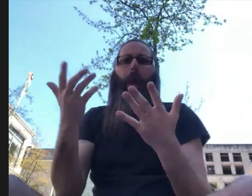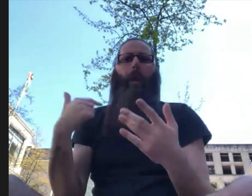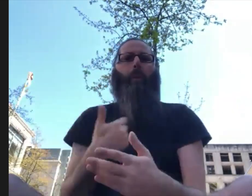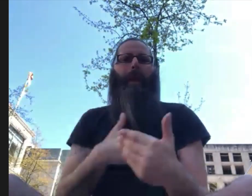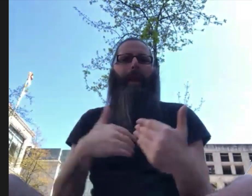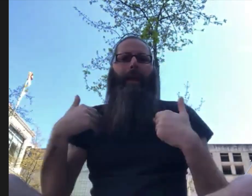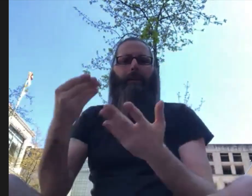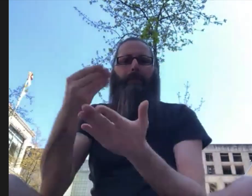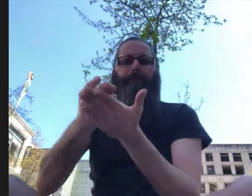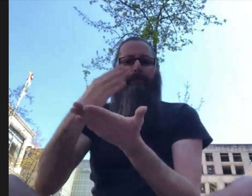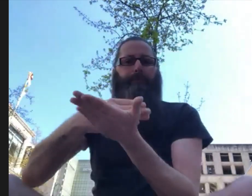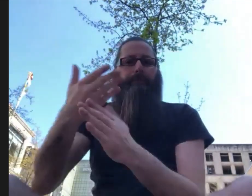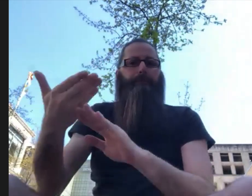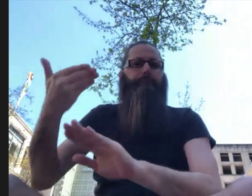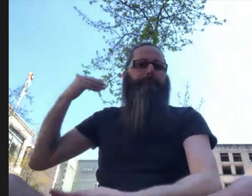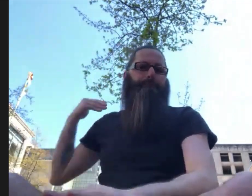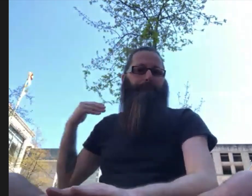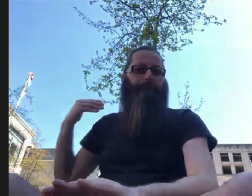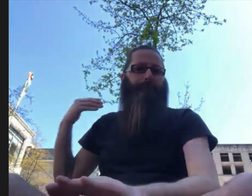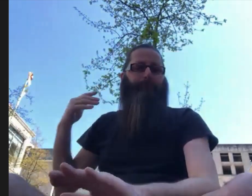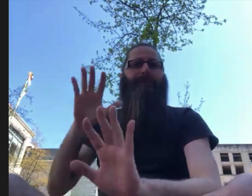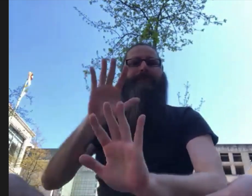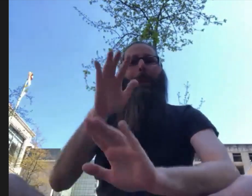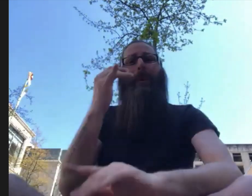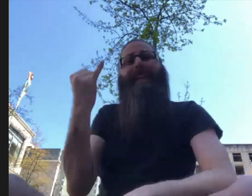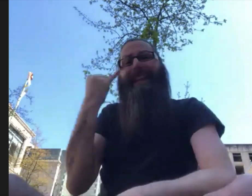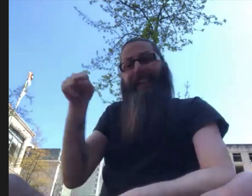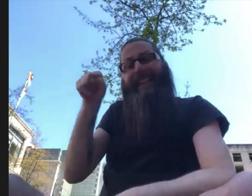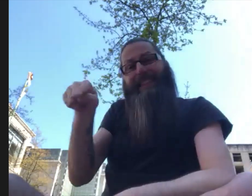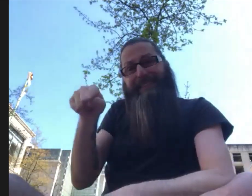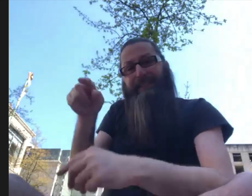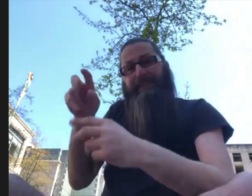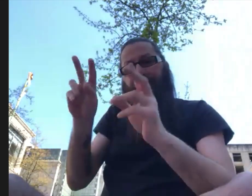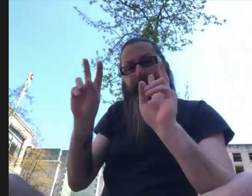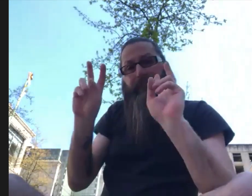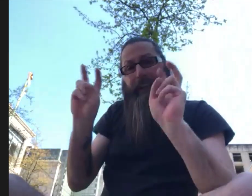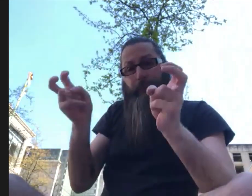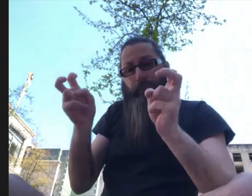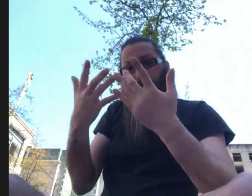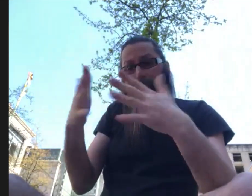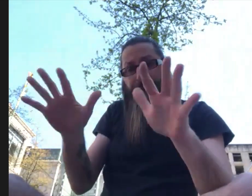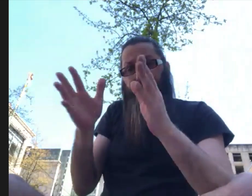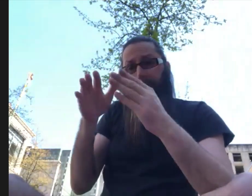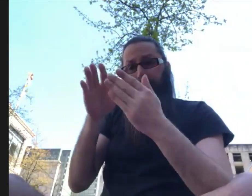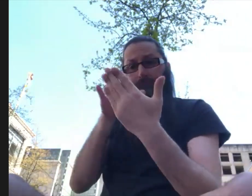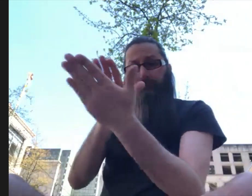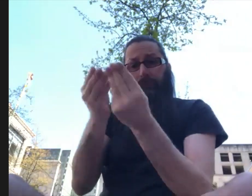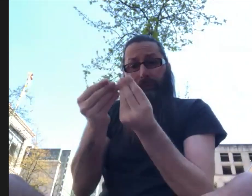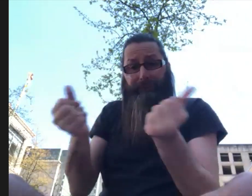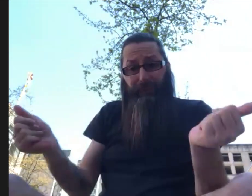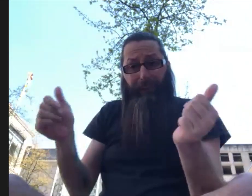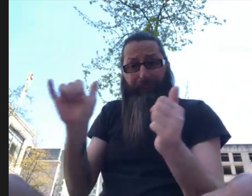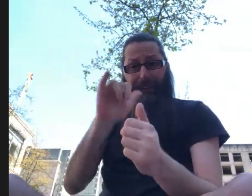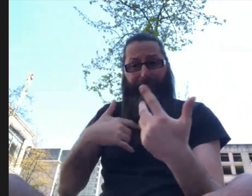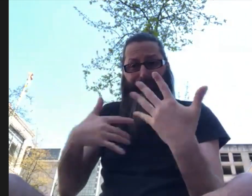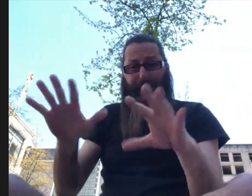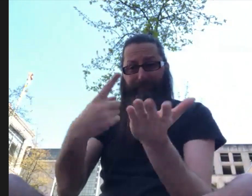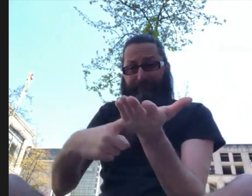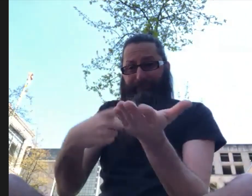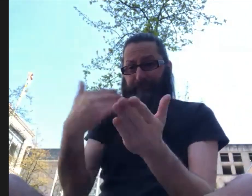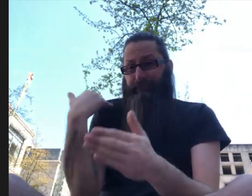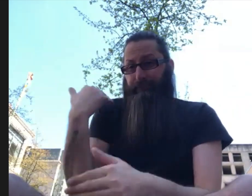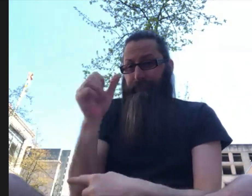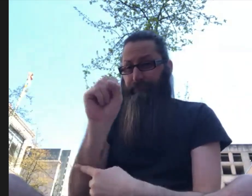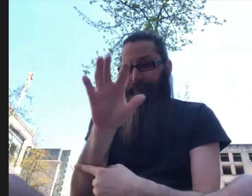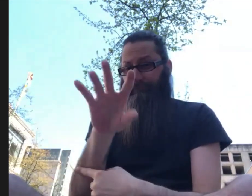change where its spending is happening in sort of an emergency situation just to try and support its citizens. so